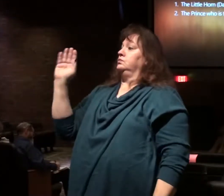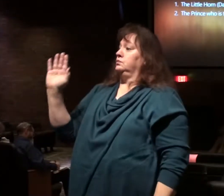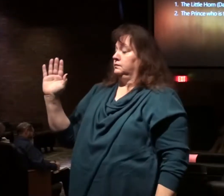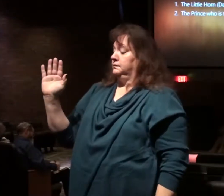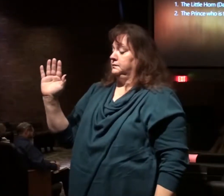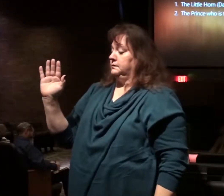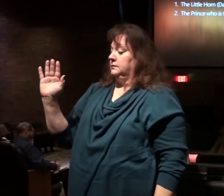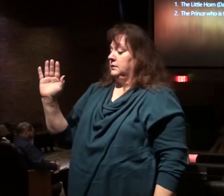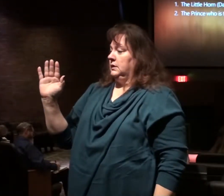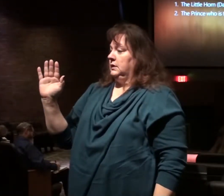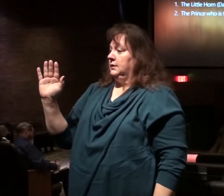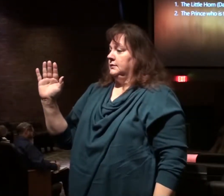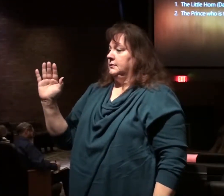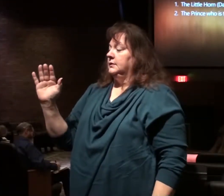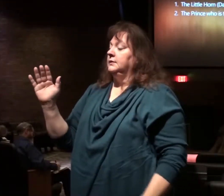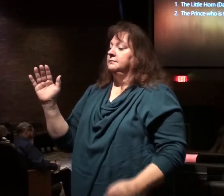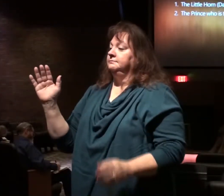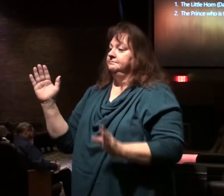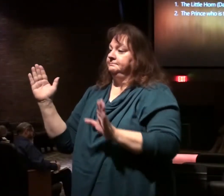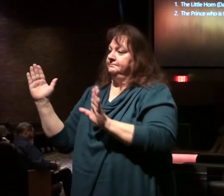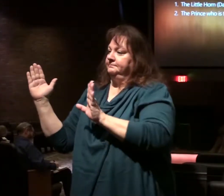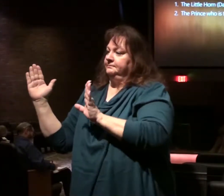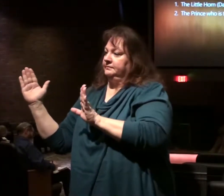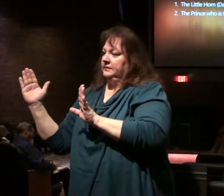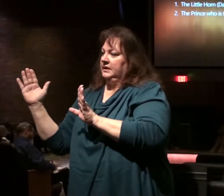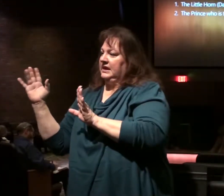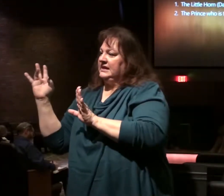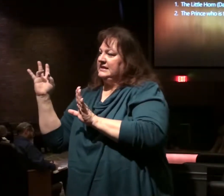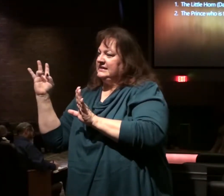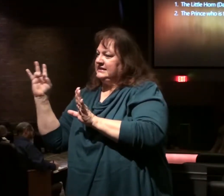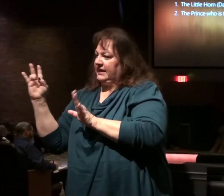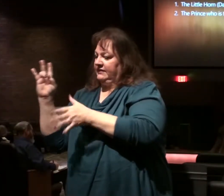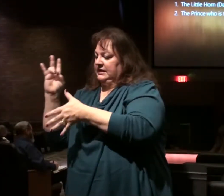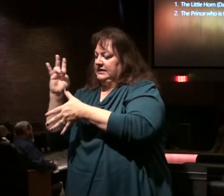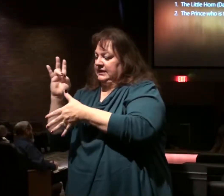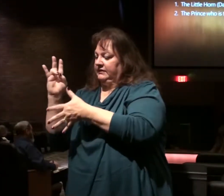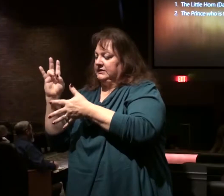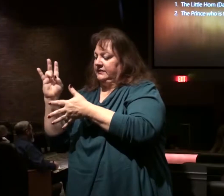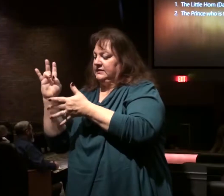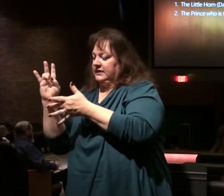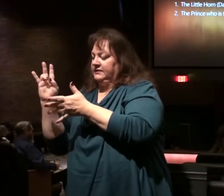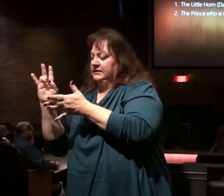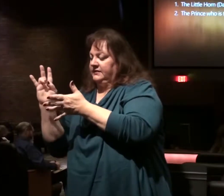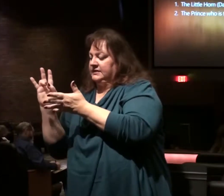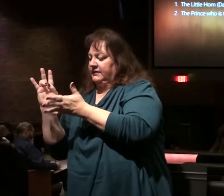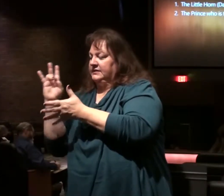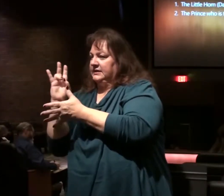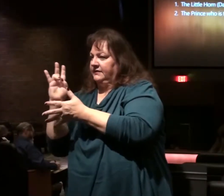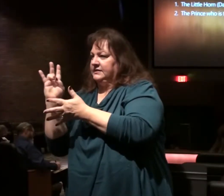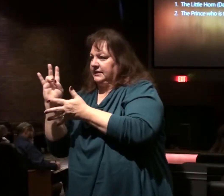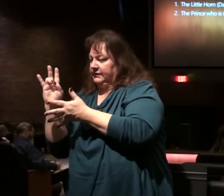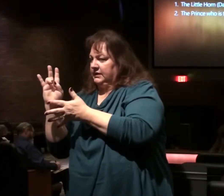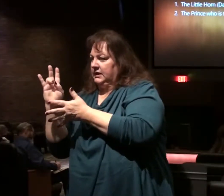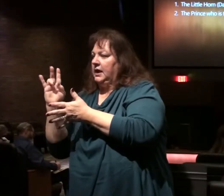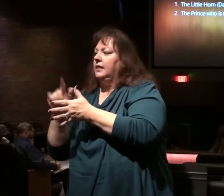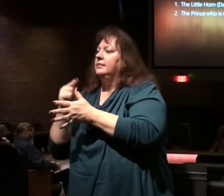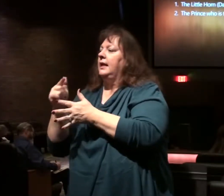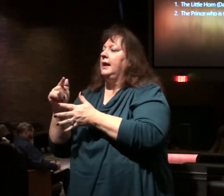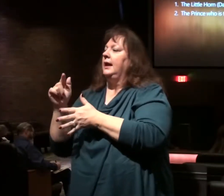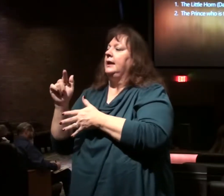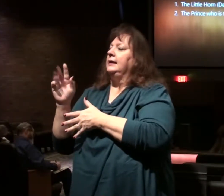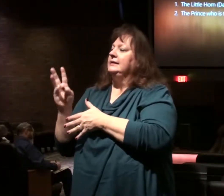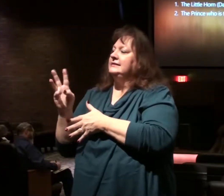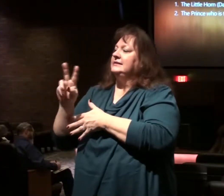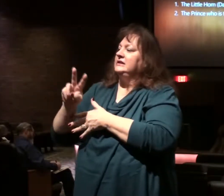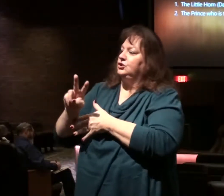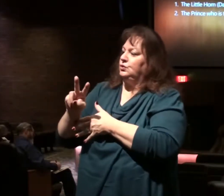And it's broken down. There will be seven sevens. 49 years. Then there will be 62 weeks. Verse